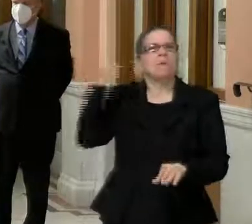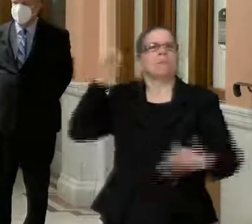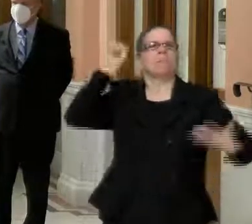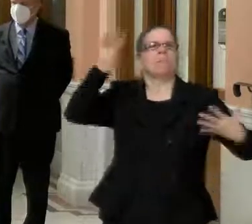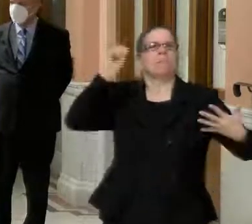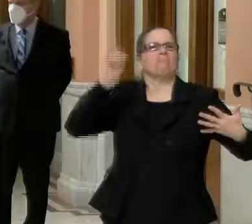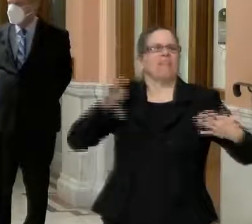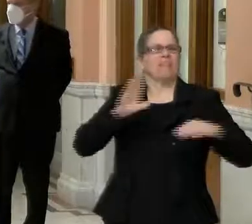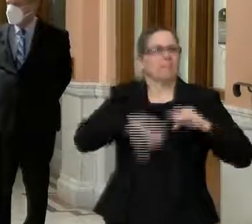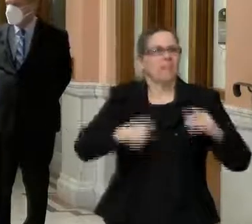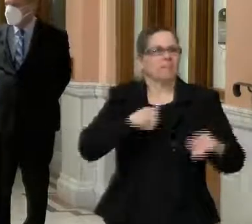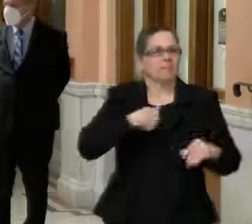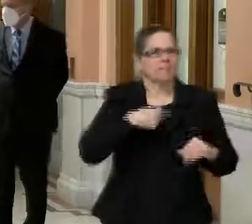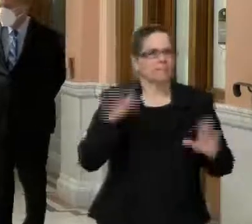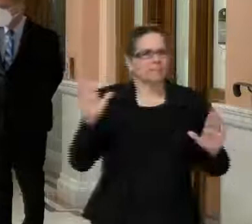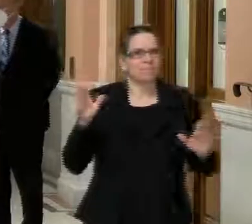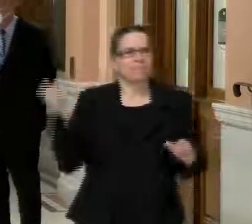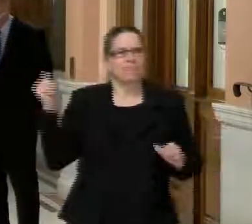adept person than I am.